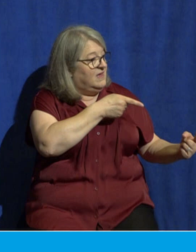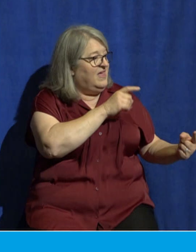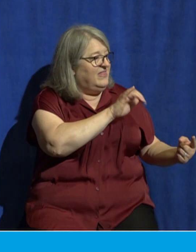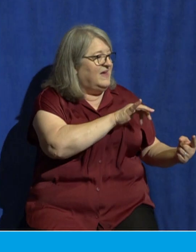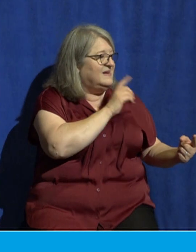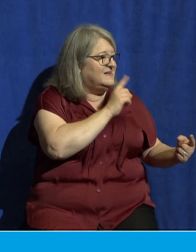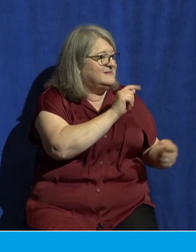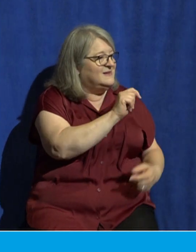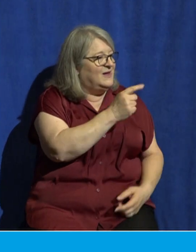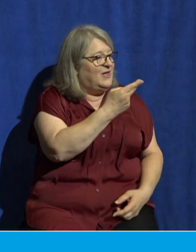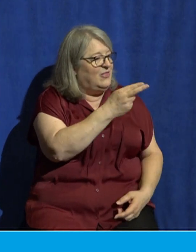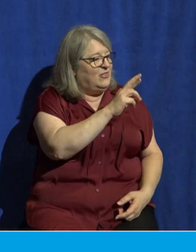enemies.